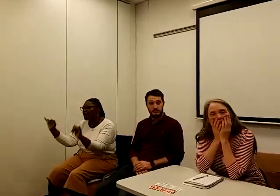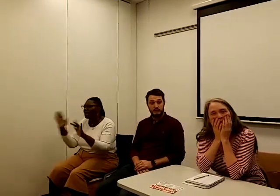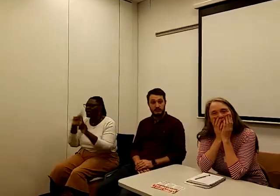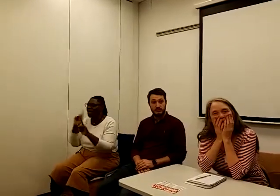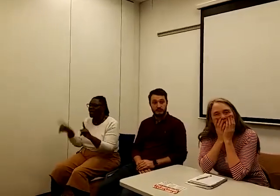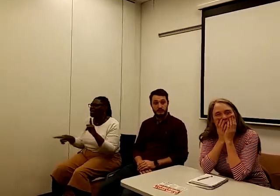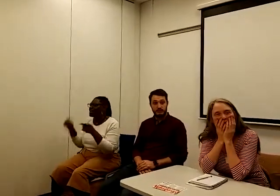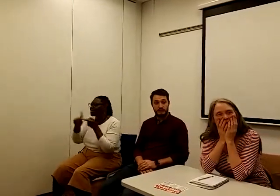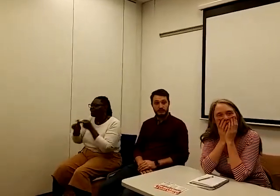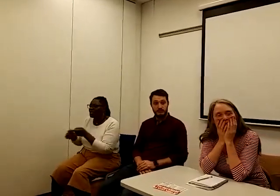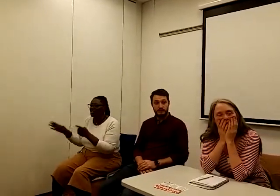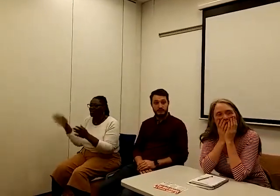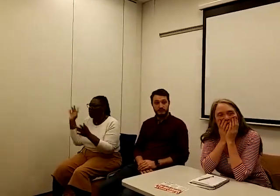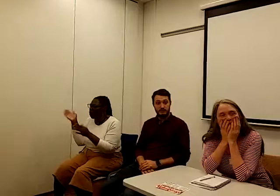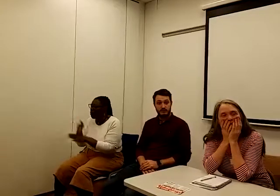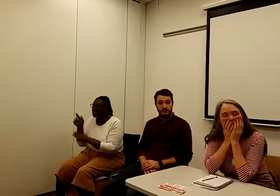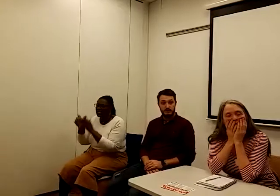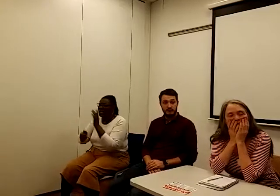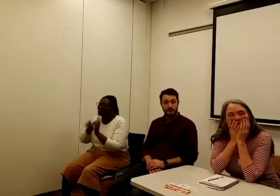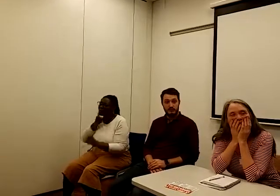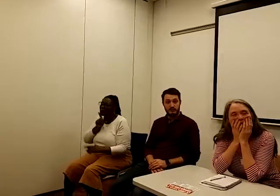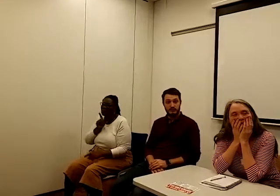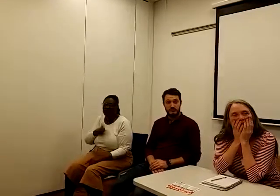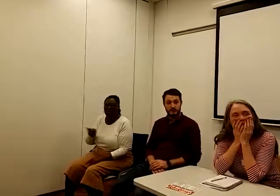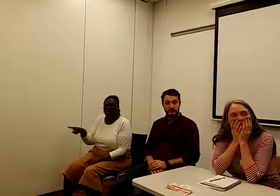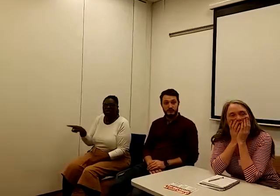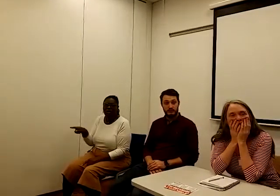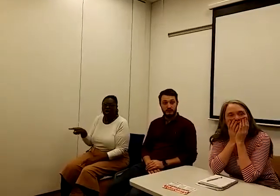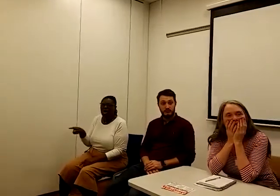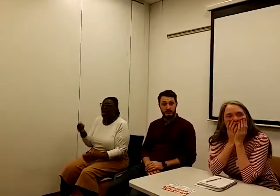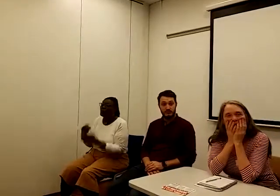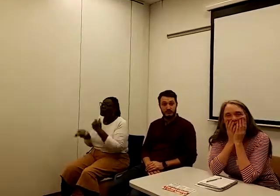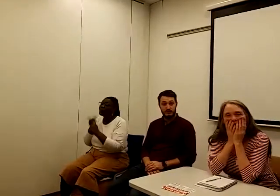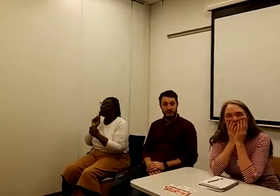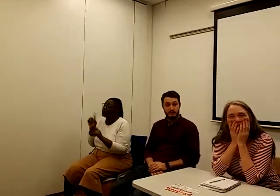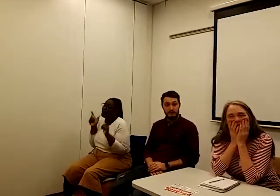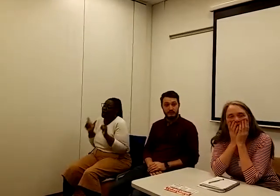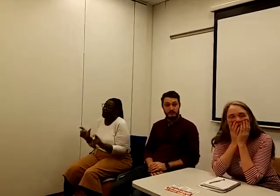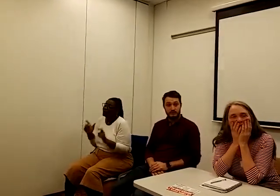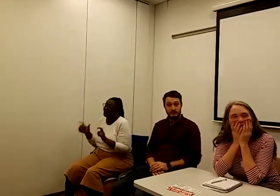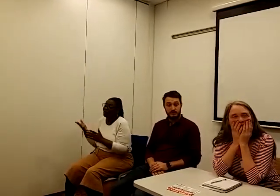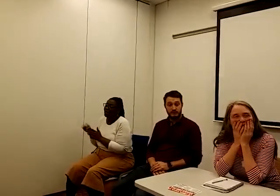upon all the safe people, except those on a comfortable income, you're going to be safe.